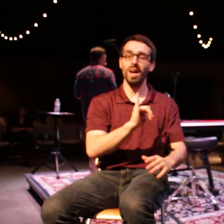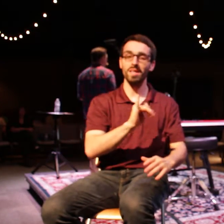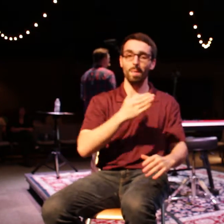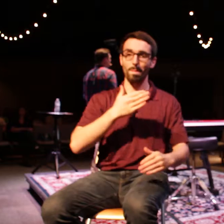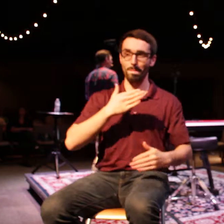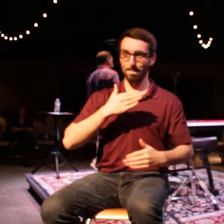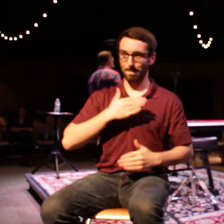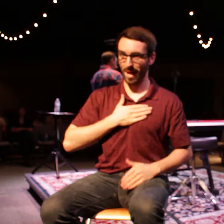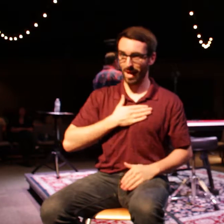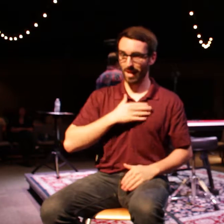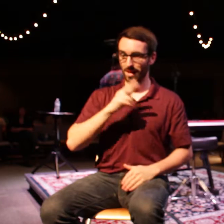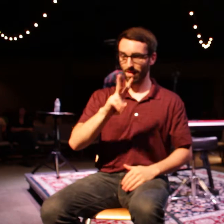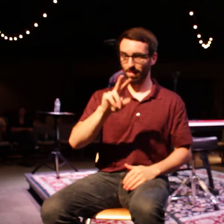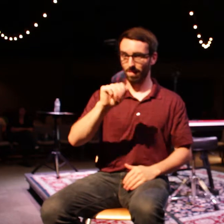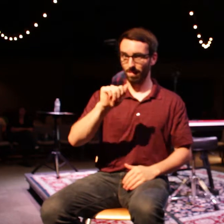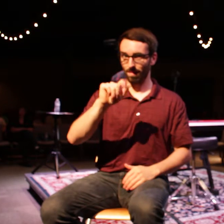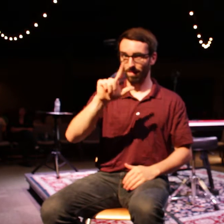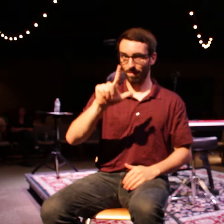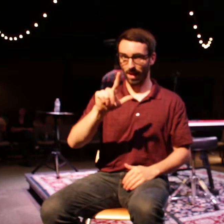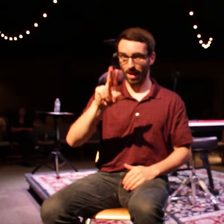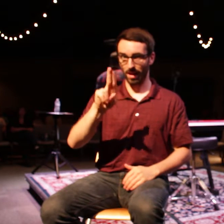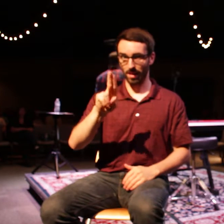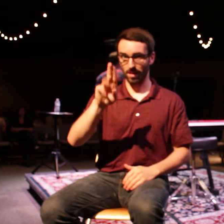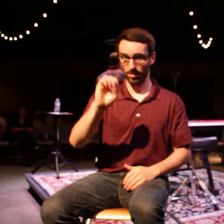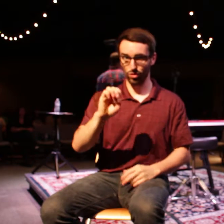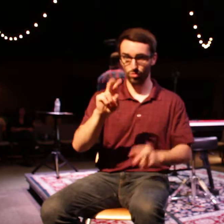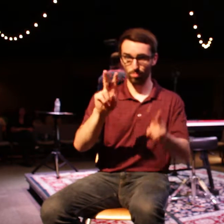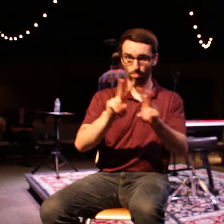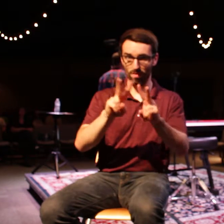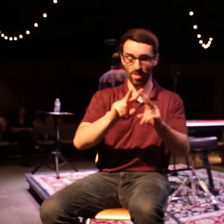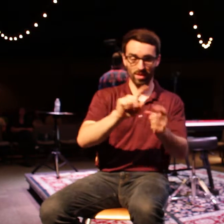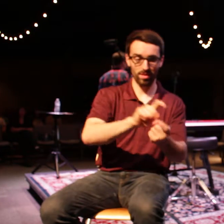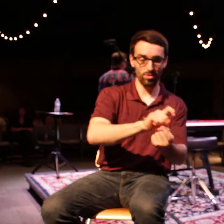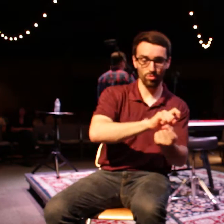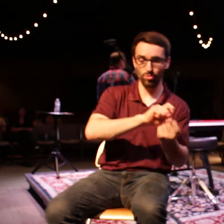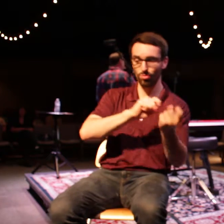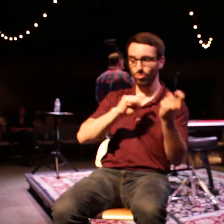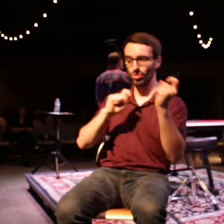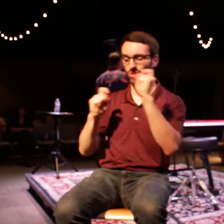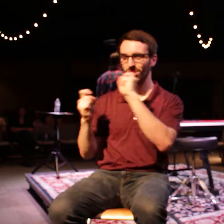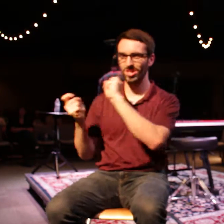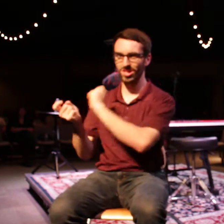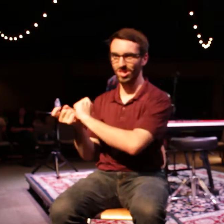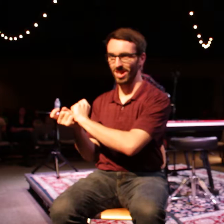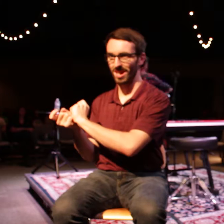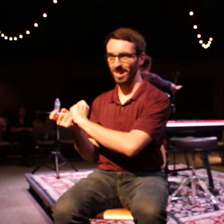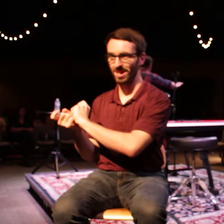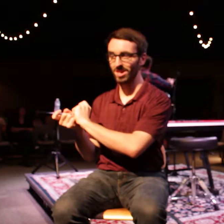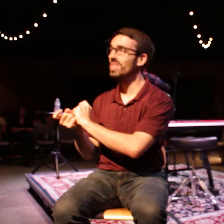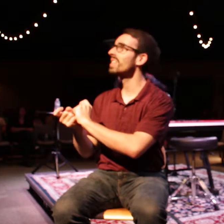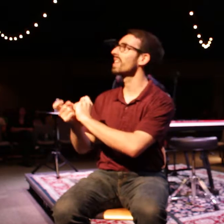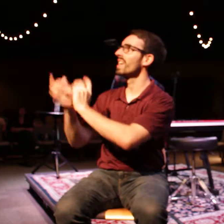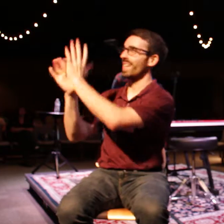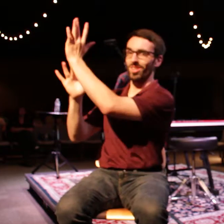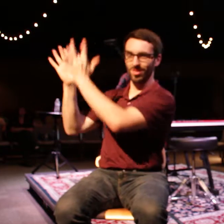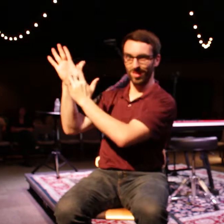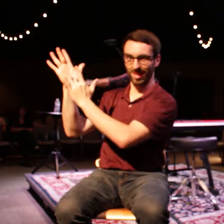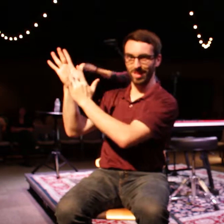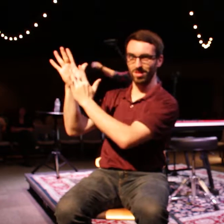not determined by my work and by the value that work places on me and my value is in Christ, as that shift begins to happen, what